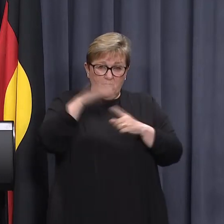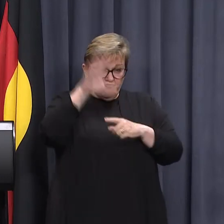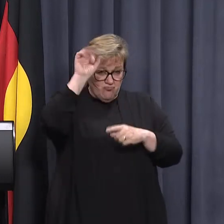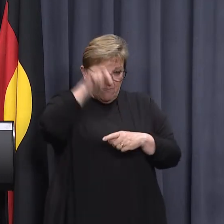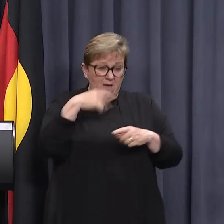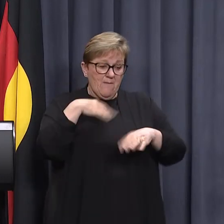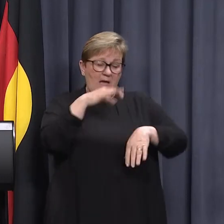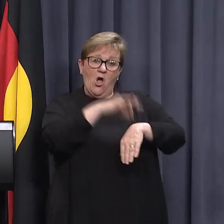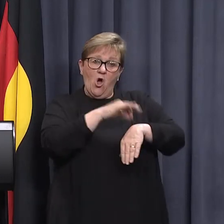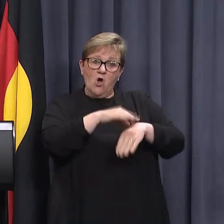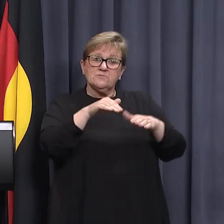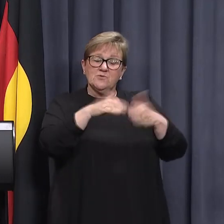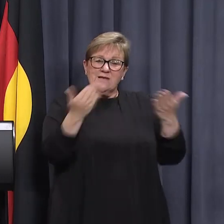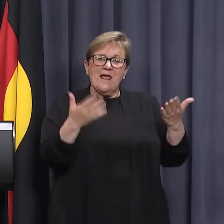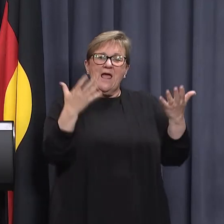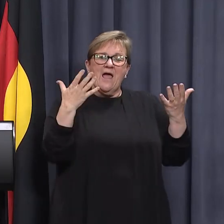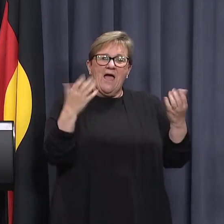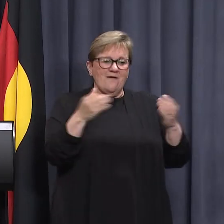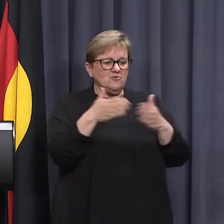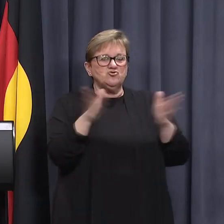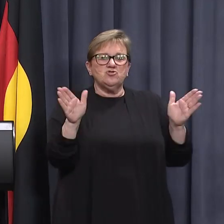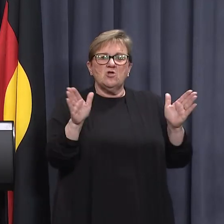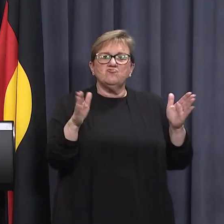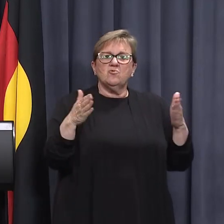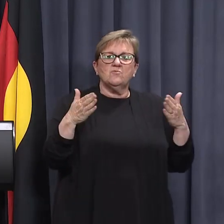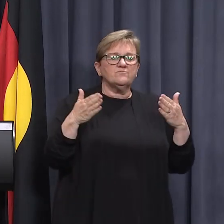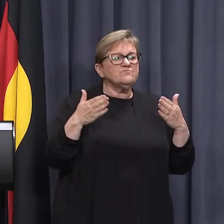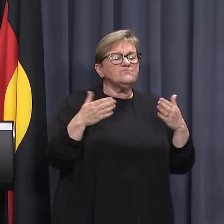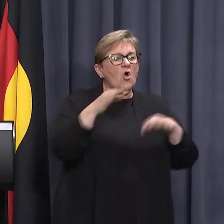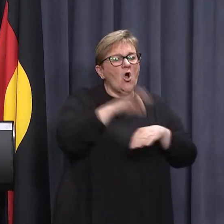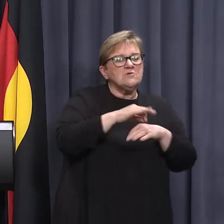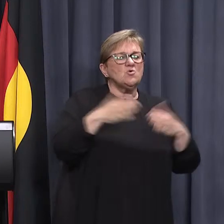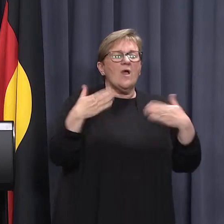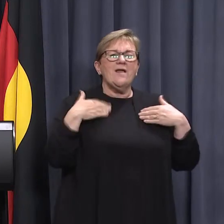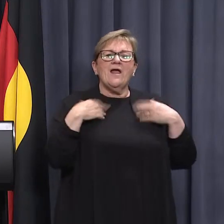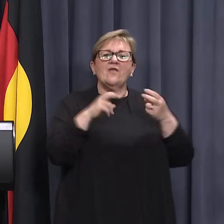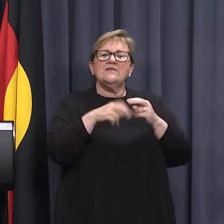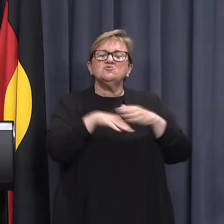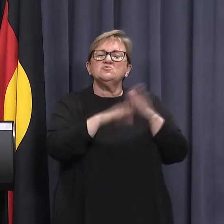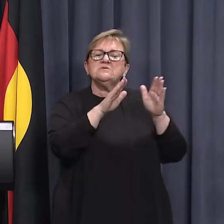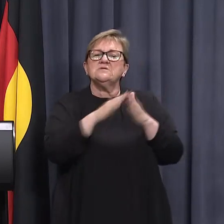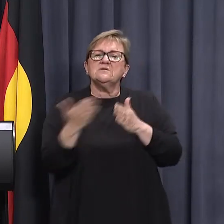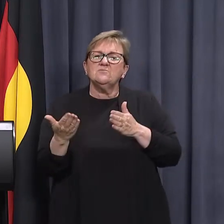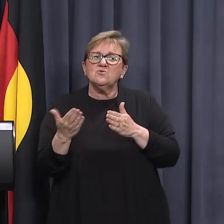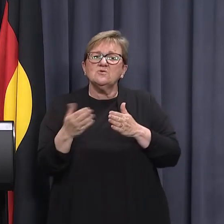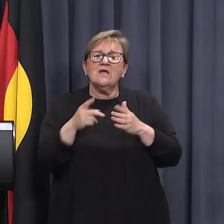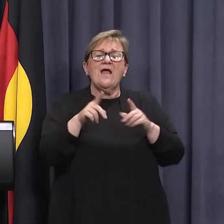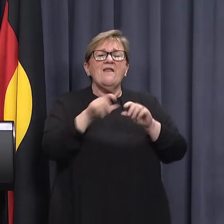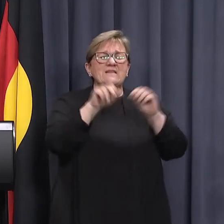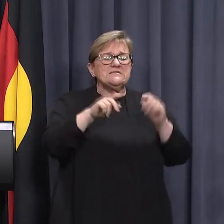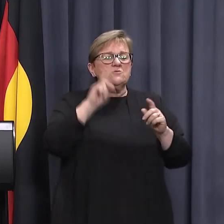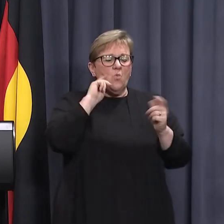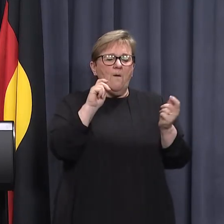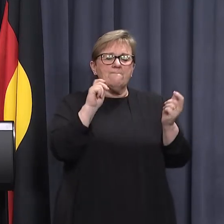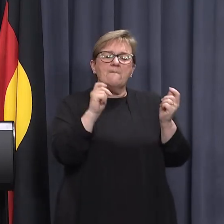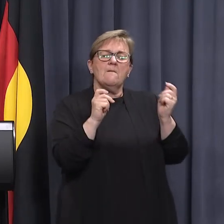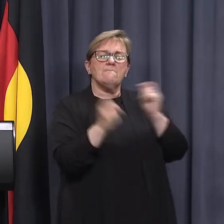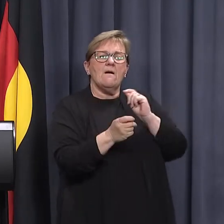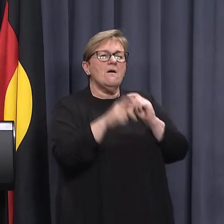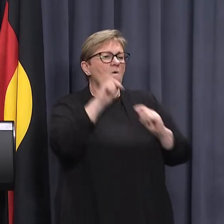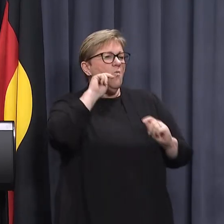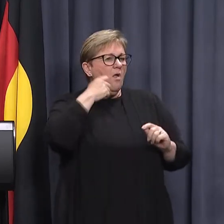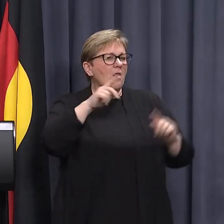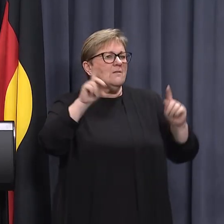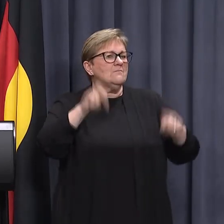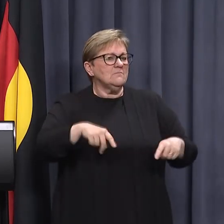at the moment our hospitals are dealing with general hospital and health issues in the community and the system will recalibrate and will put